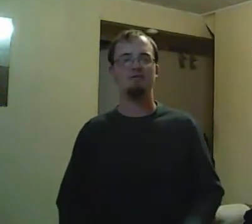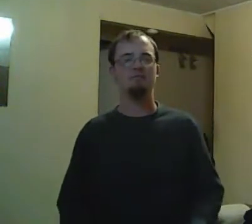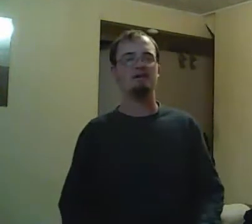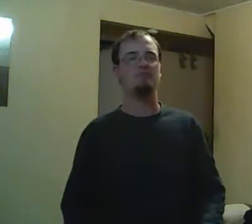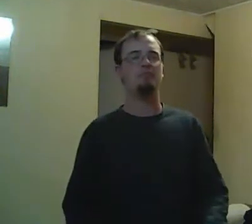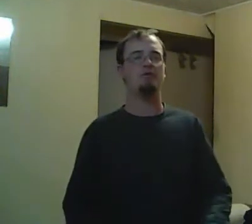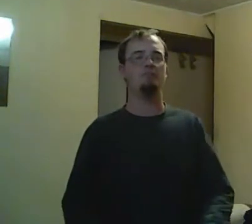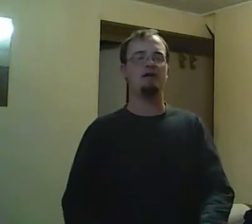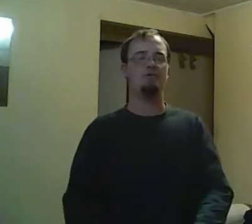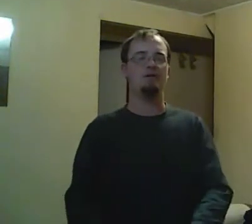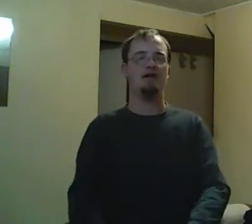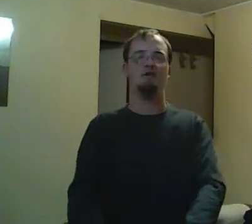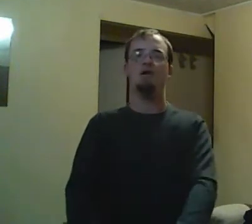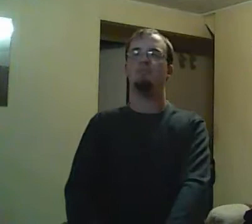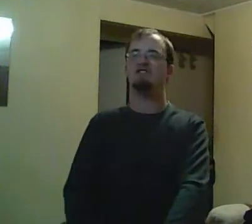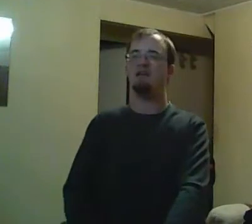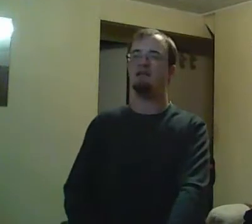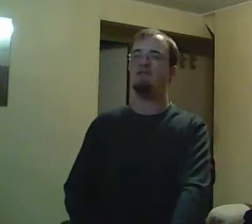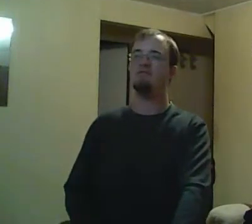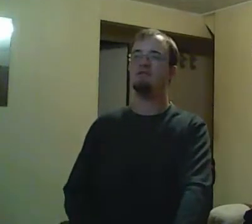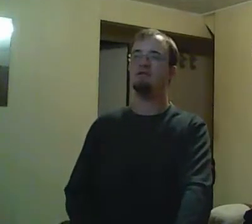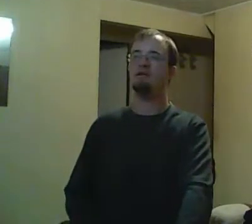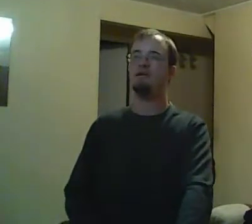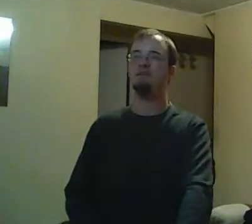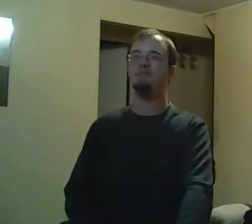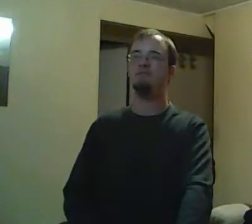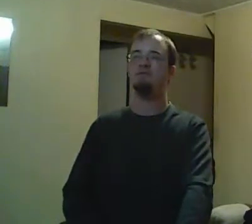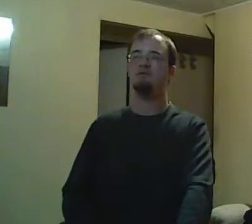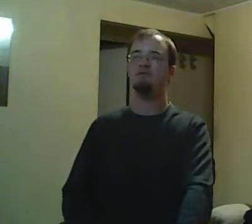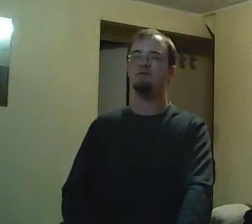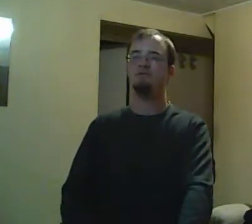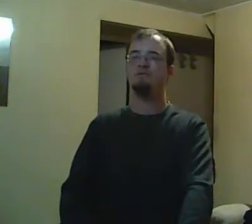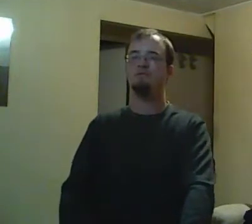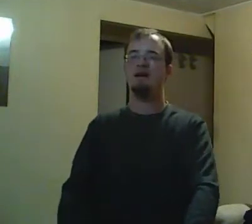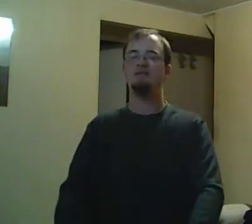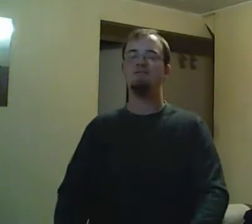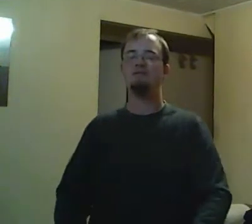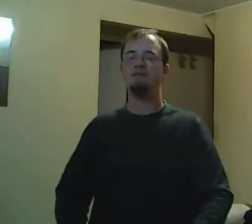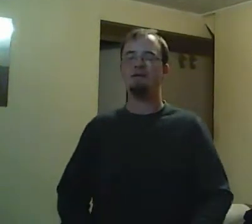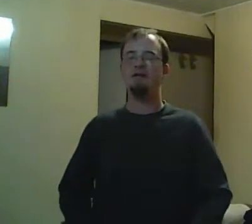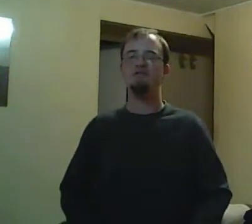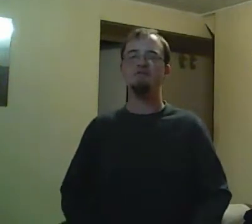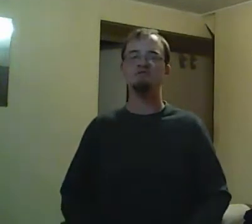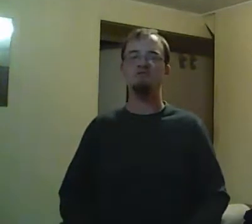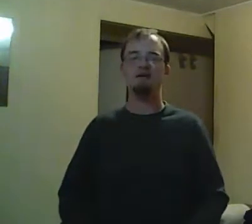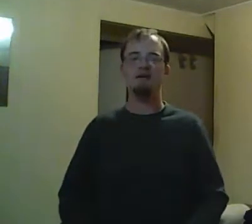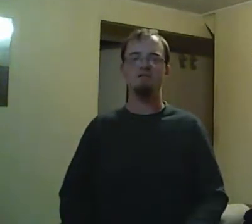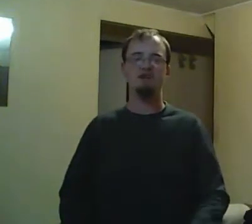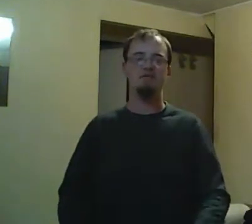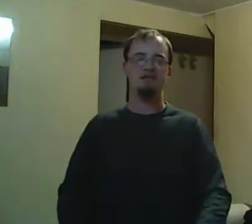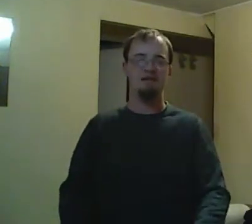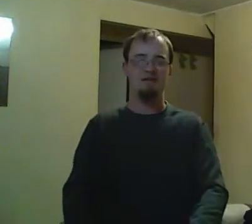dry? Now, but I did analyze it. If it wasn't from Not a Vampire's video about did Radich mishandle Rick,